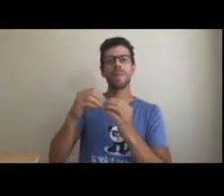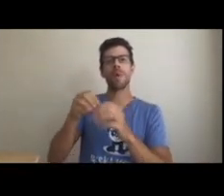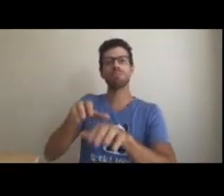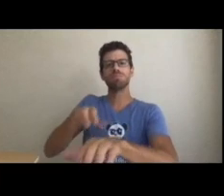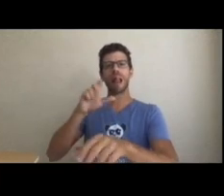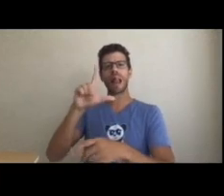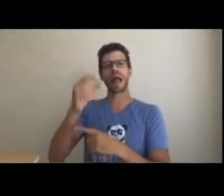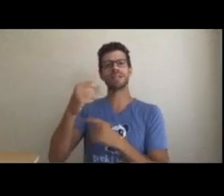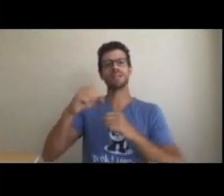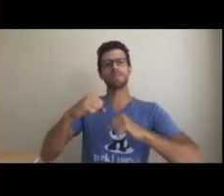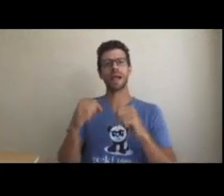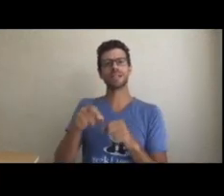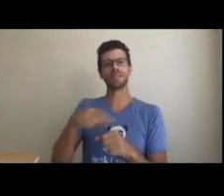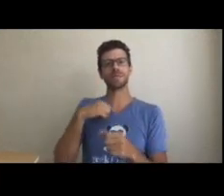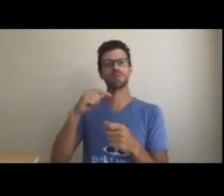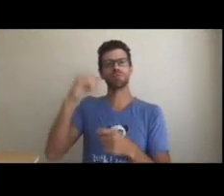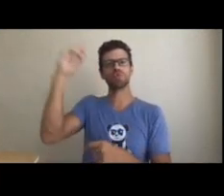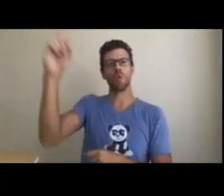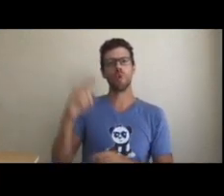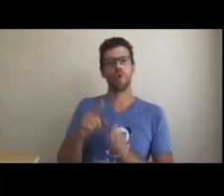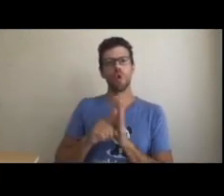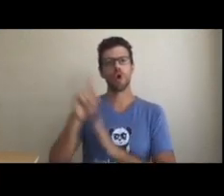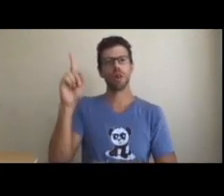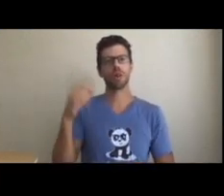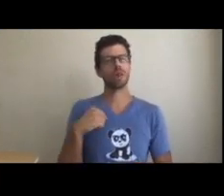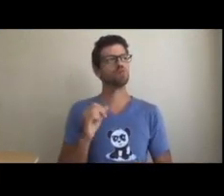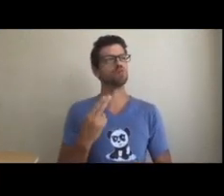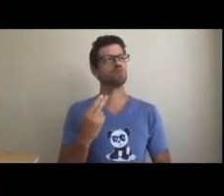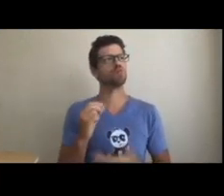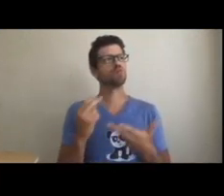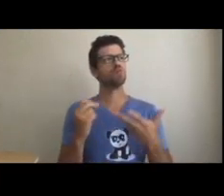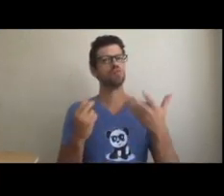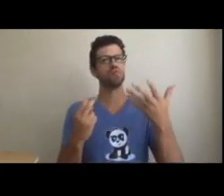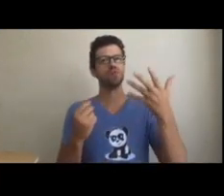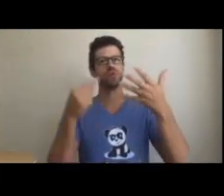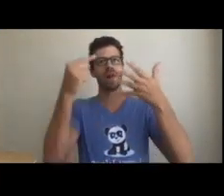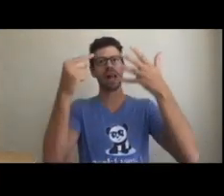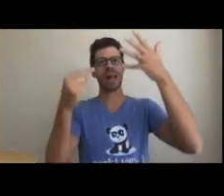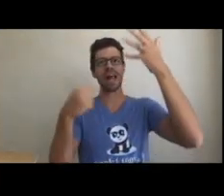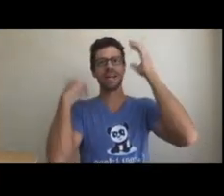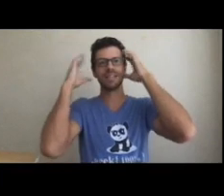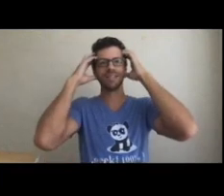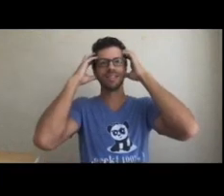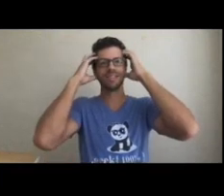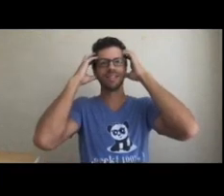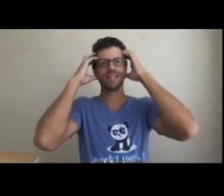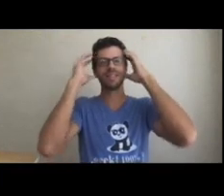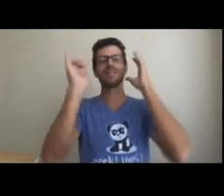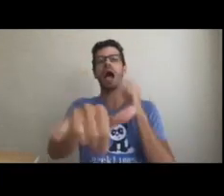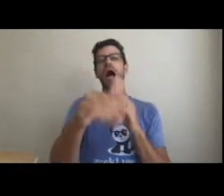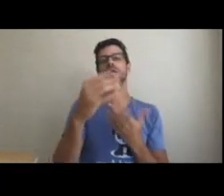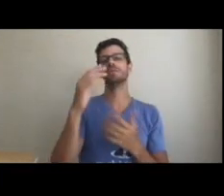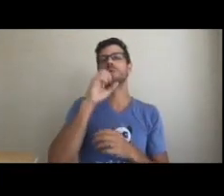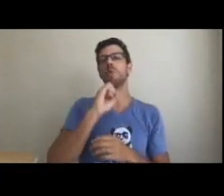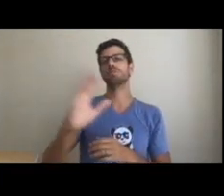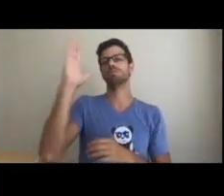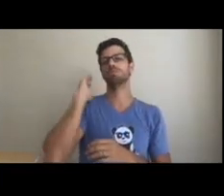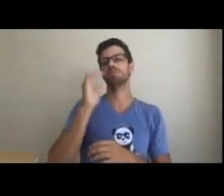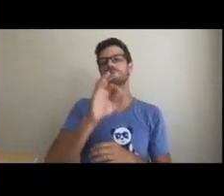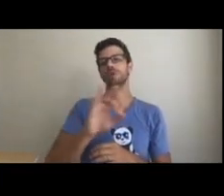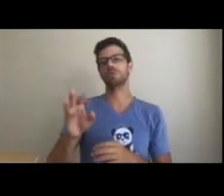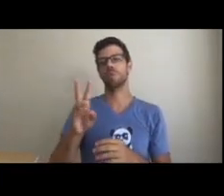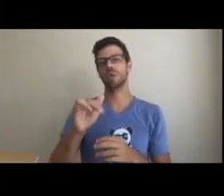product and realizes that it's too low and that they want more leg room because they're tall. The list of things that do not match the